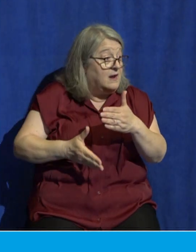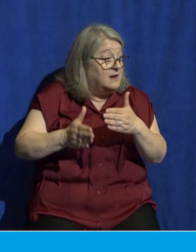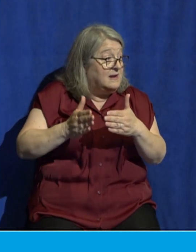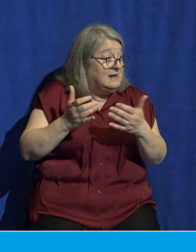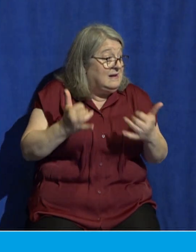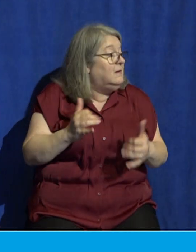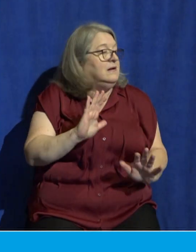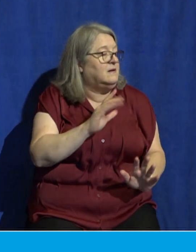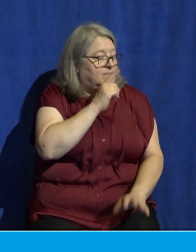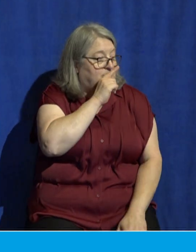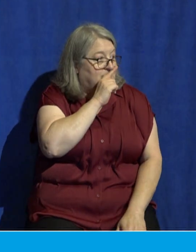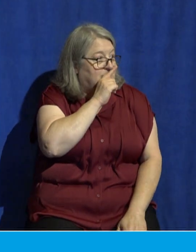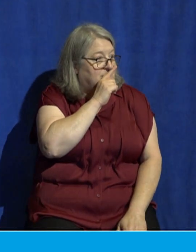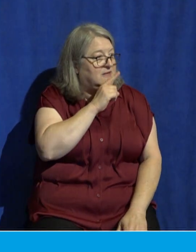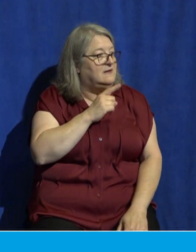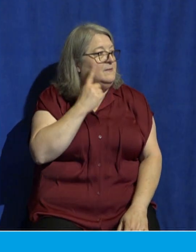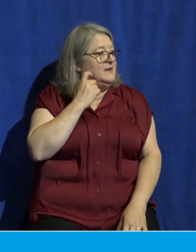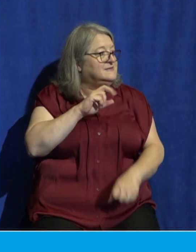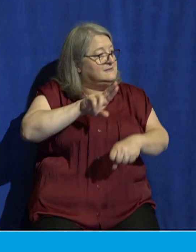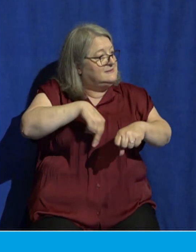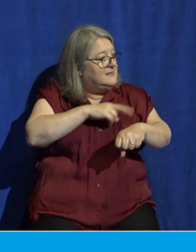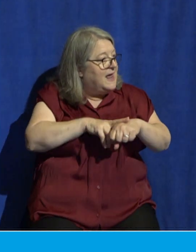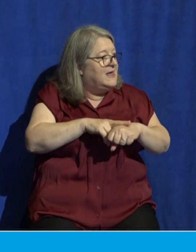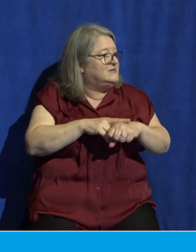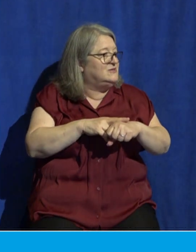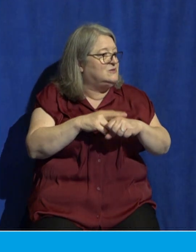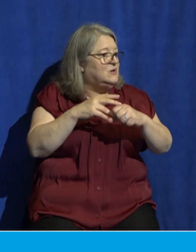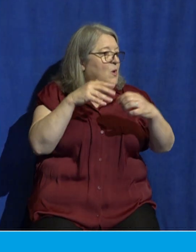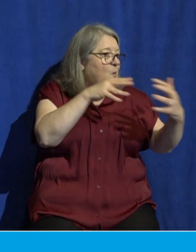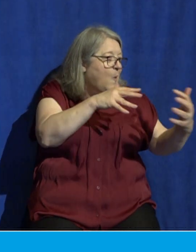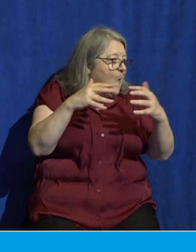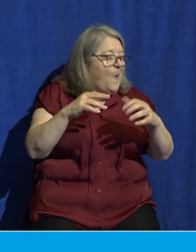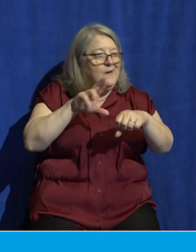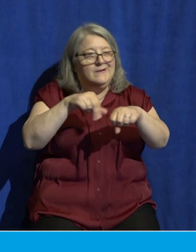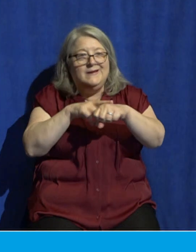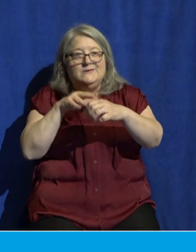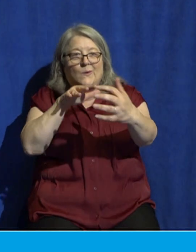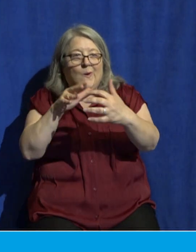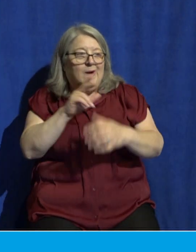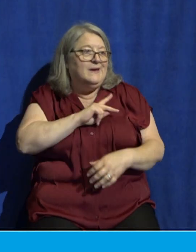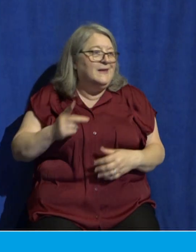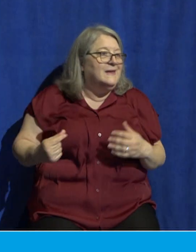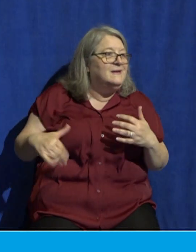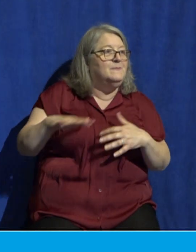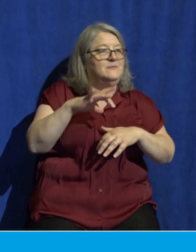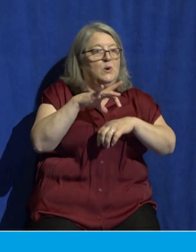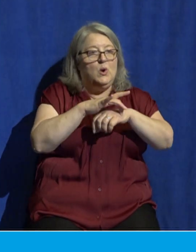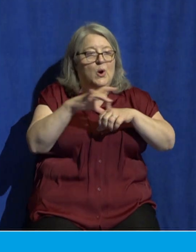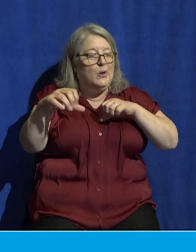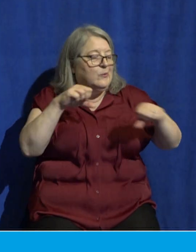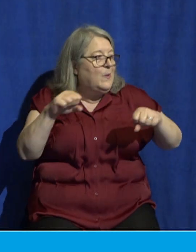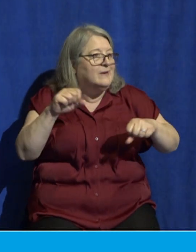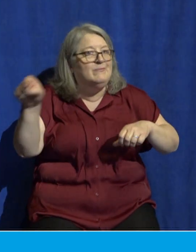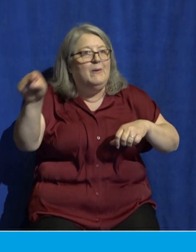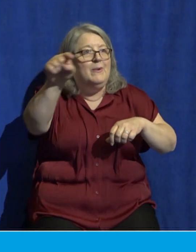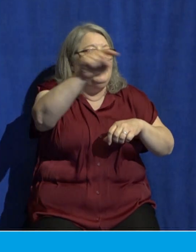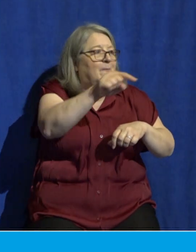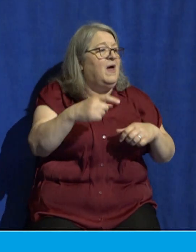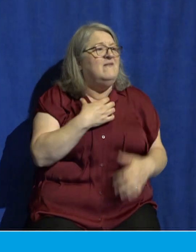For nation will rise against nation and kingdom against kingdom. There'll be earthquakes in various places. There will be famines. These